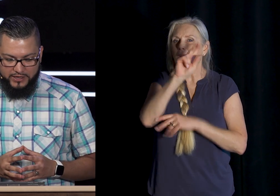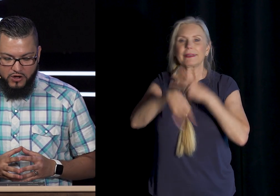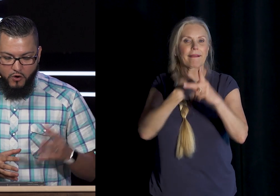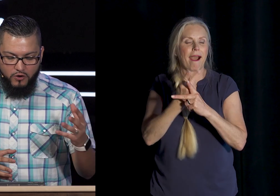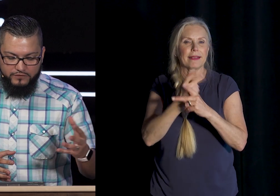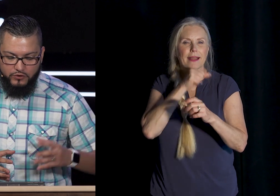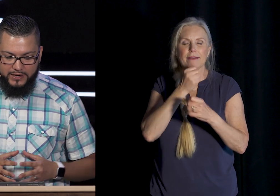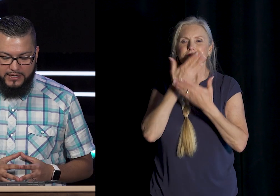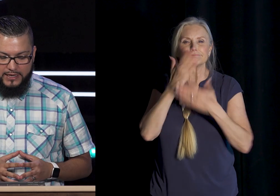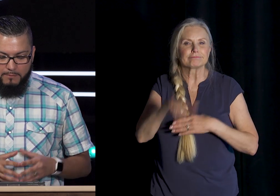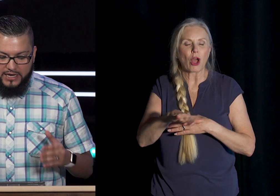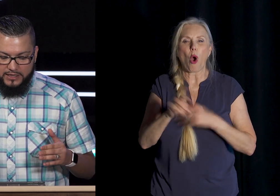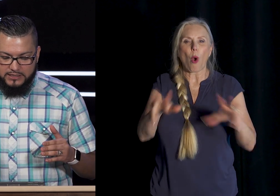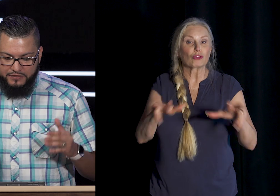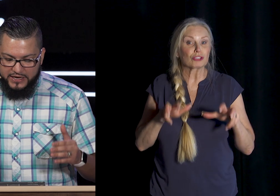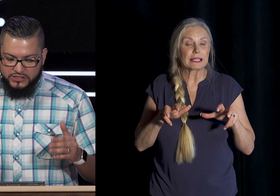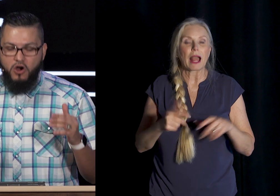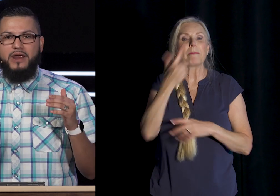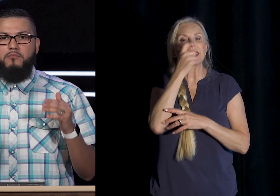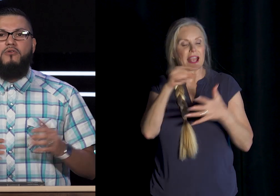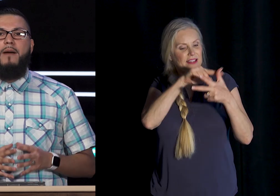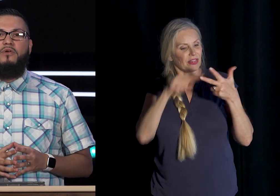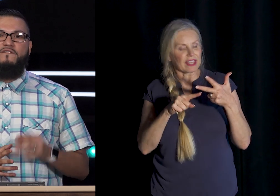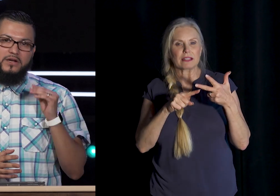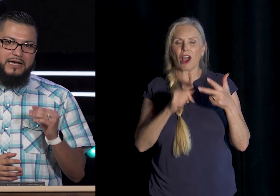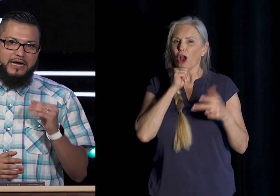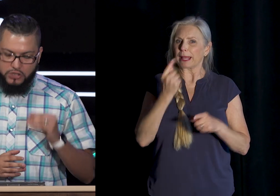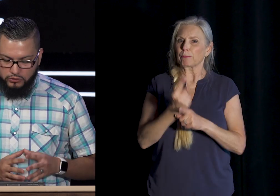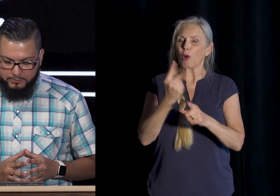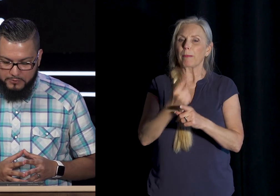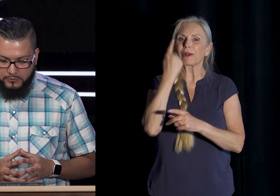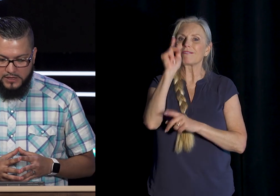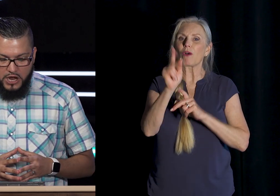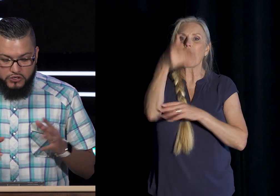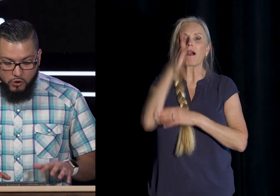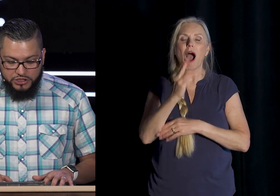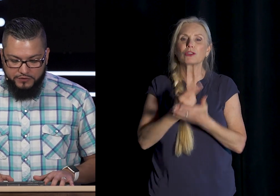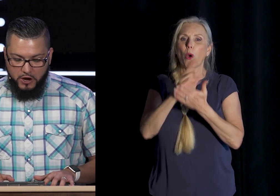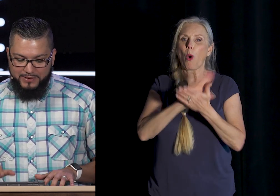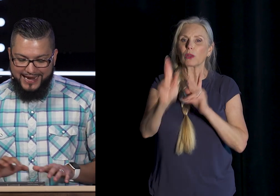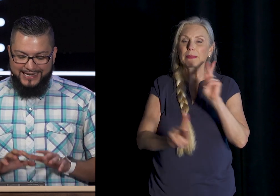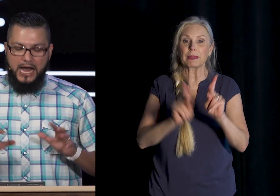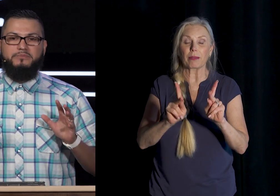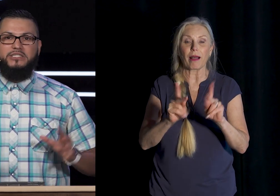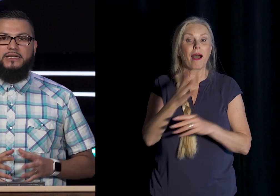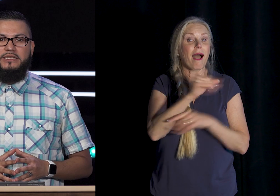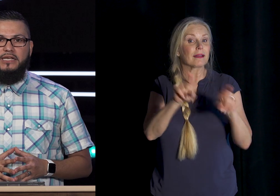Or of greed Because these Are improper For God's holy people Nor should there Be any obscenity